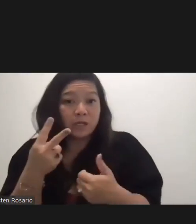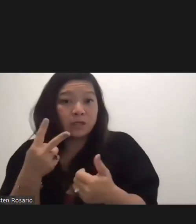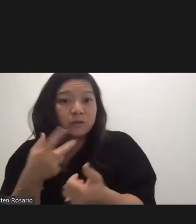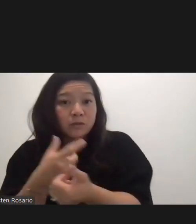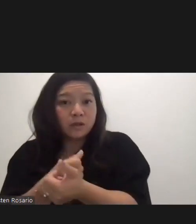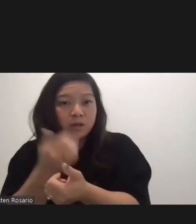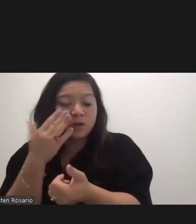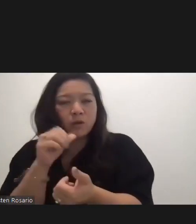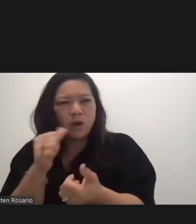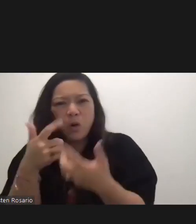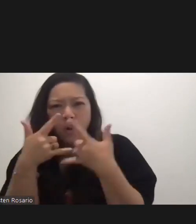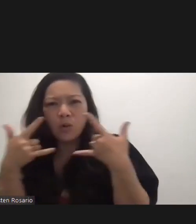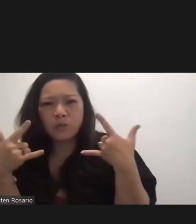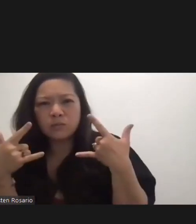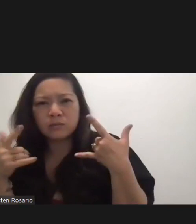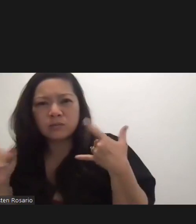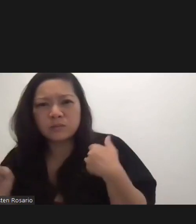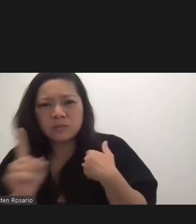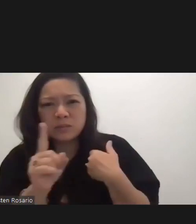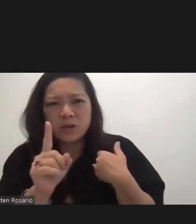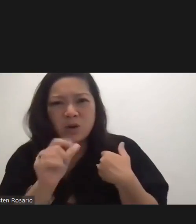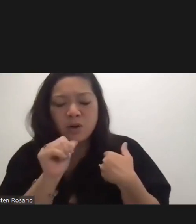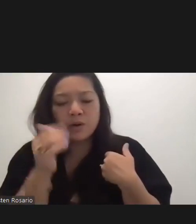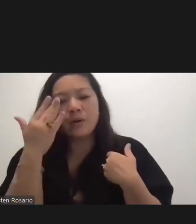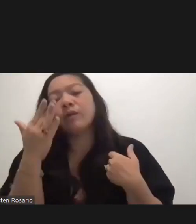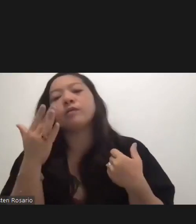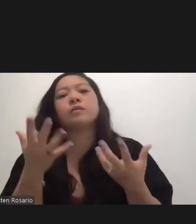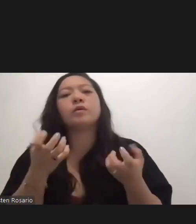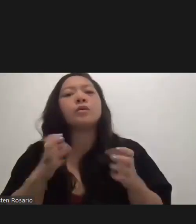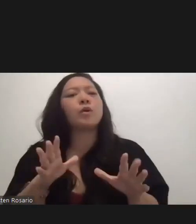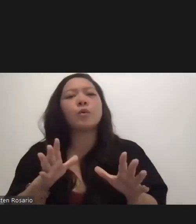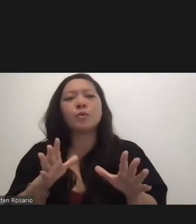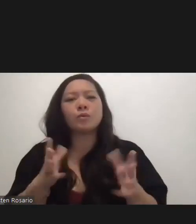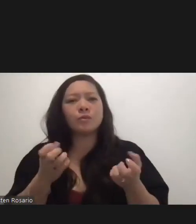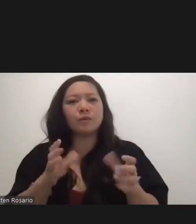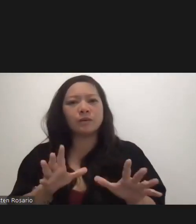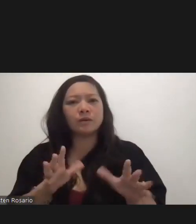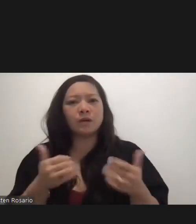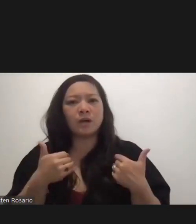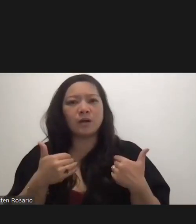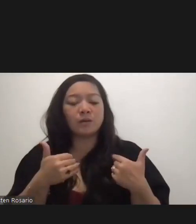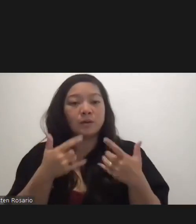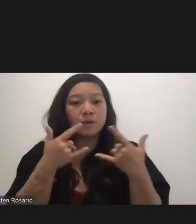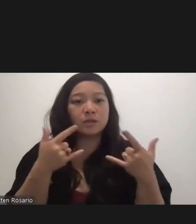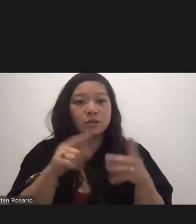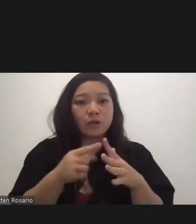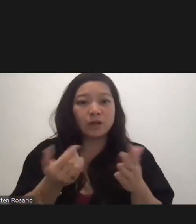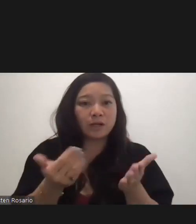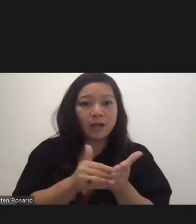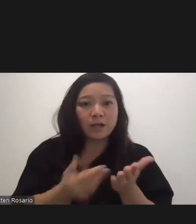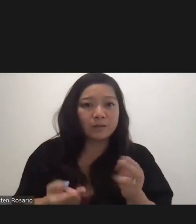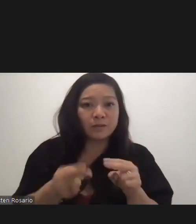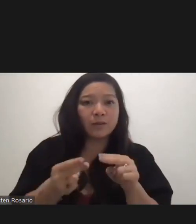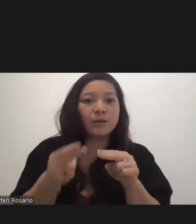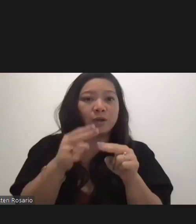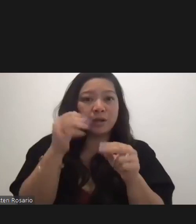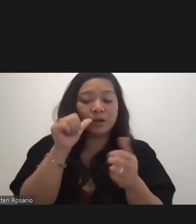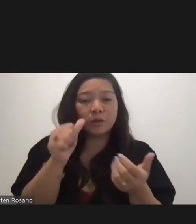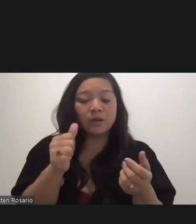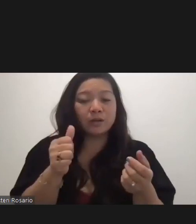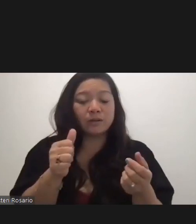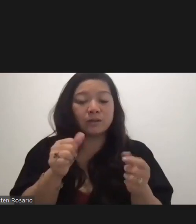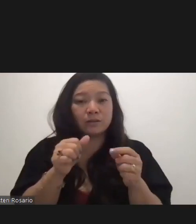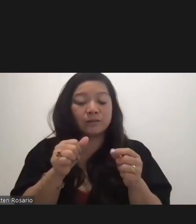not wearing a mask because they don't want to, you know, because we don't want the mask to be a scarlet letter all of a sudden and then being a sign that you're not